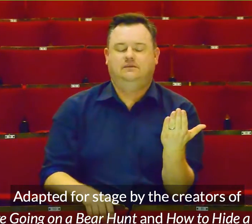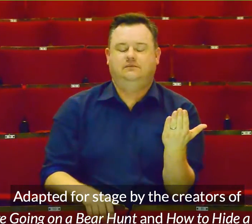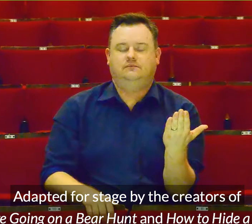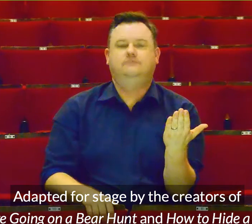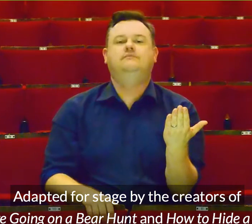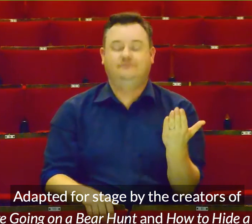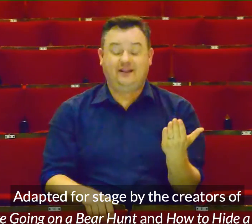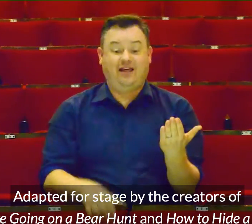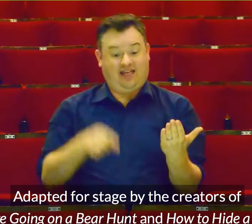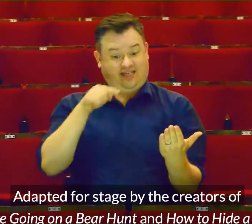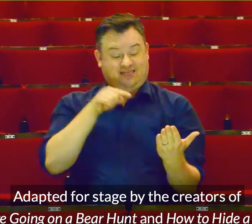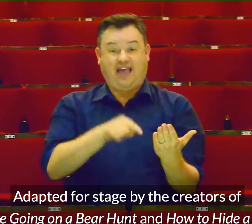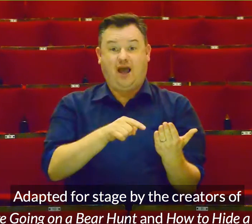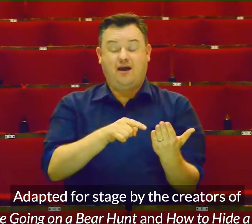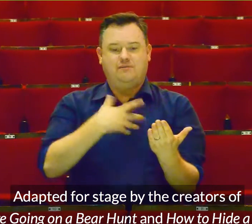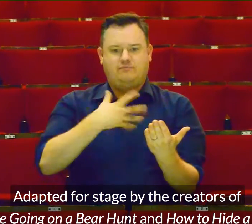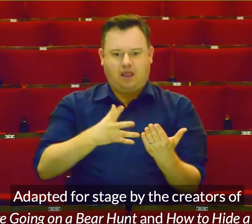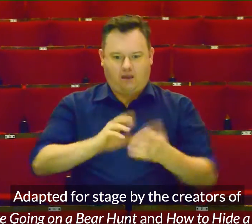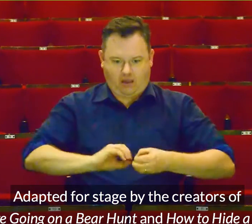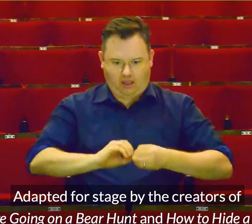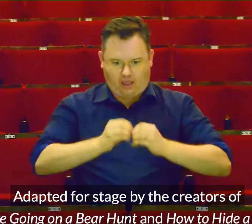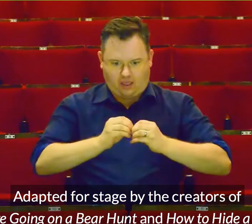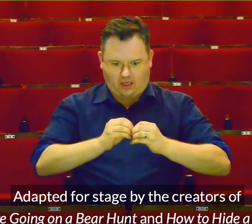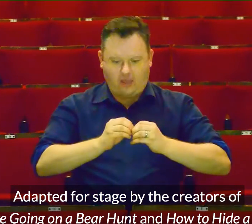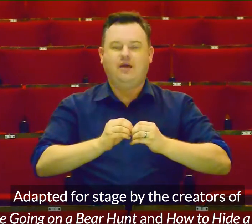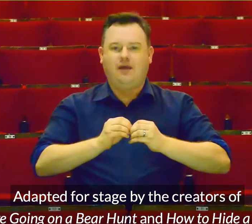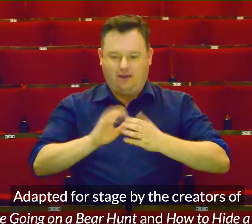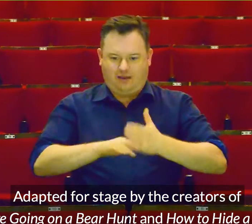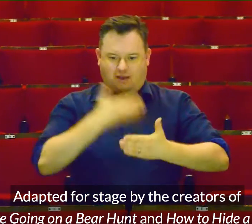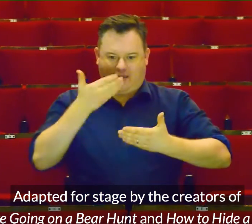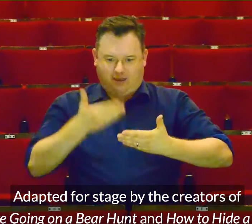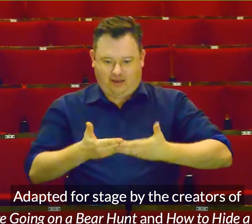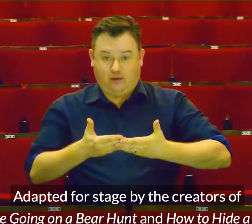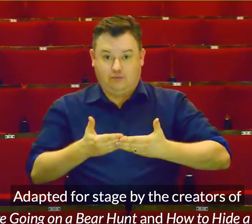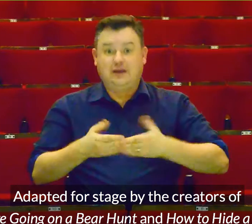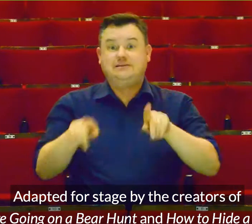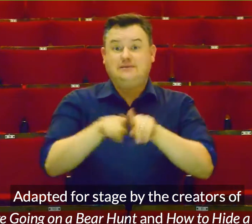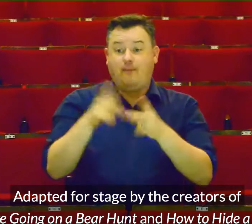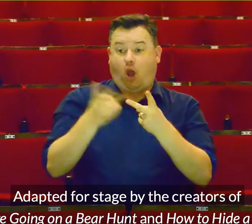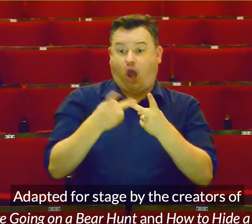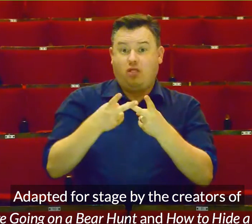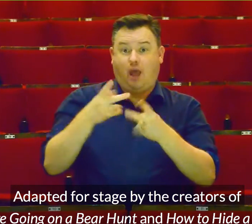Adapted for stage by the creators of We're Going on a Bear Hunt and How to Hide a Lion.